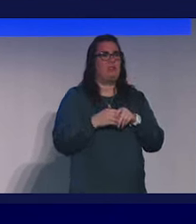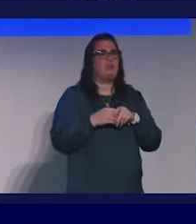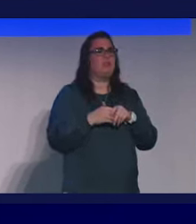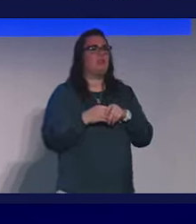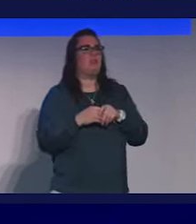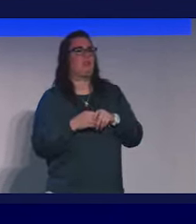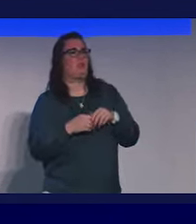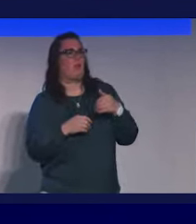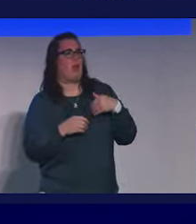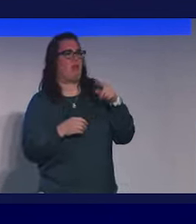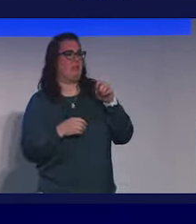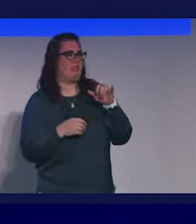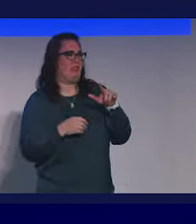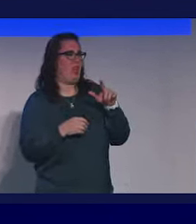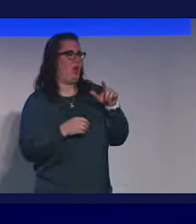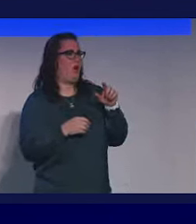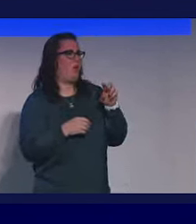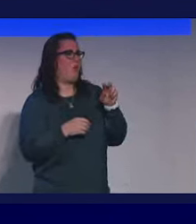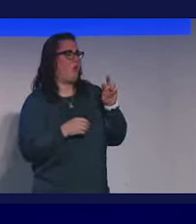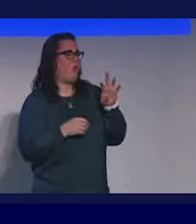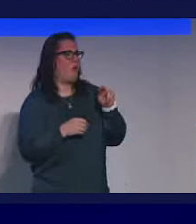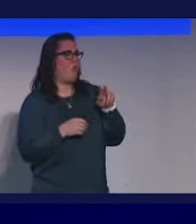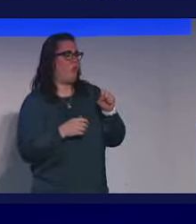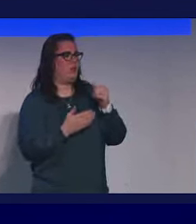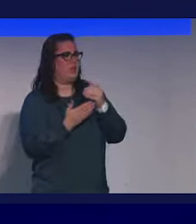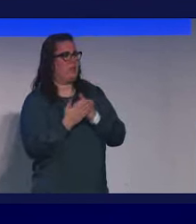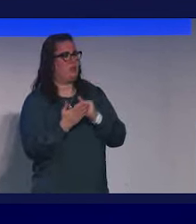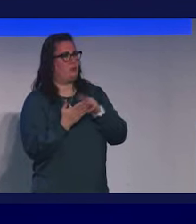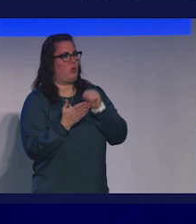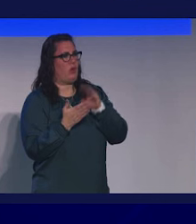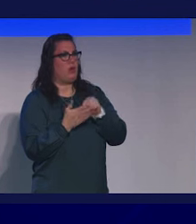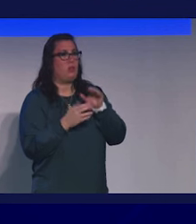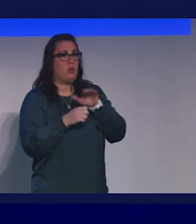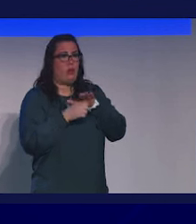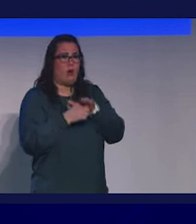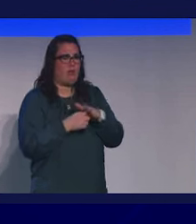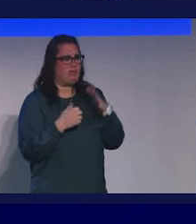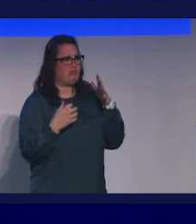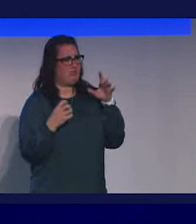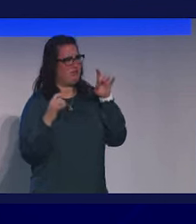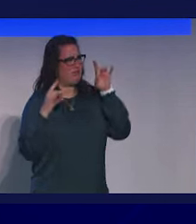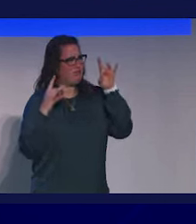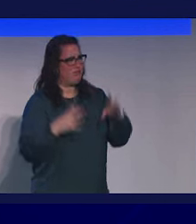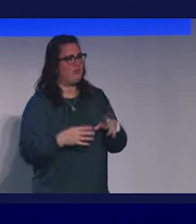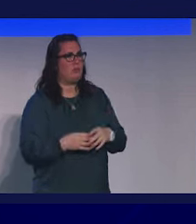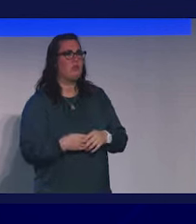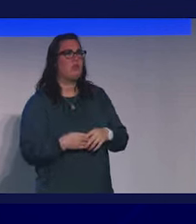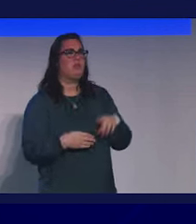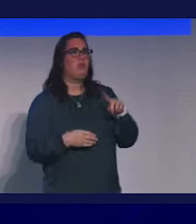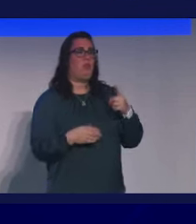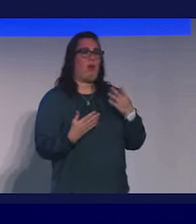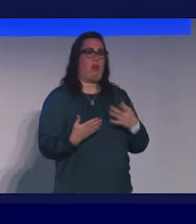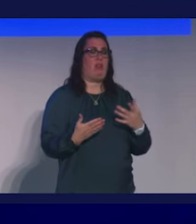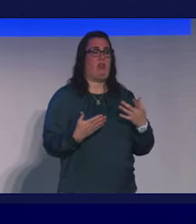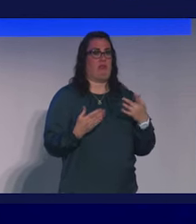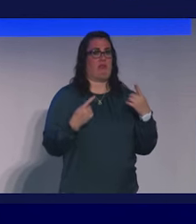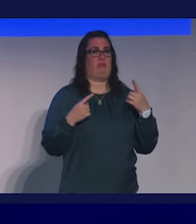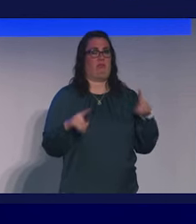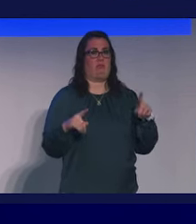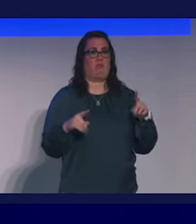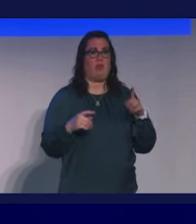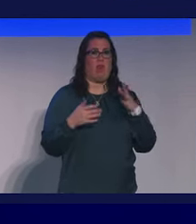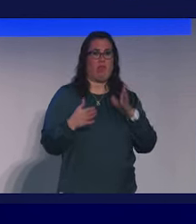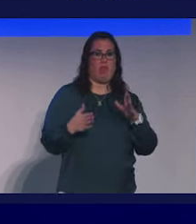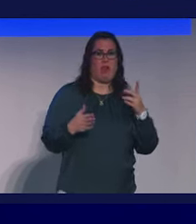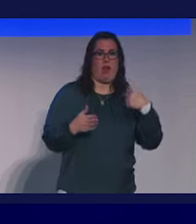have tailwinds. We have lessons to learn. You know, COVID was devastating for so many reasons but one thing it has done for us is allowed us to